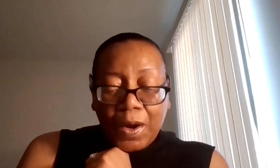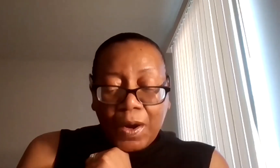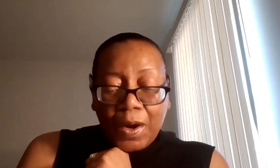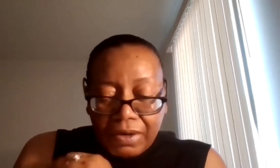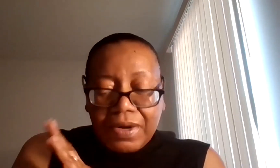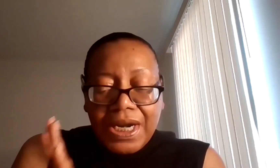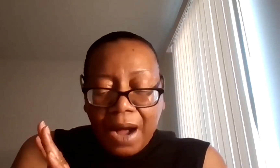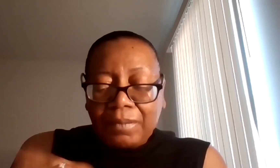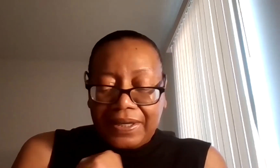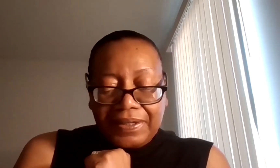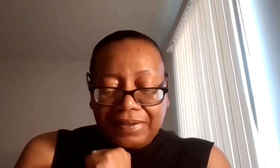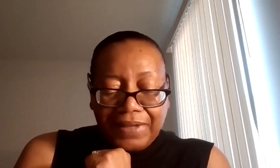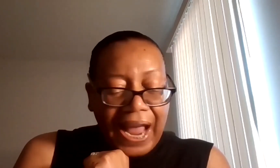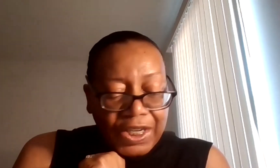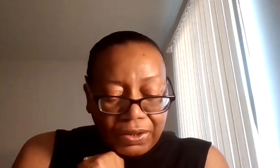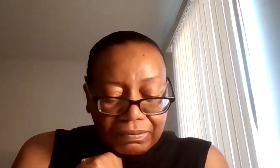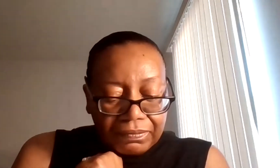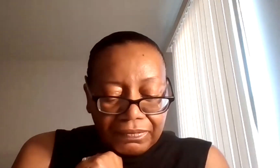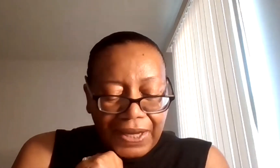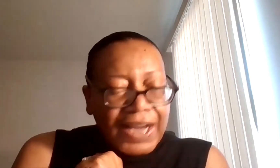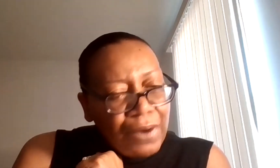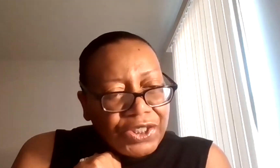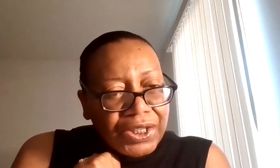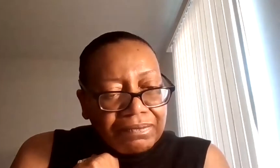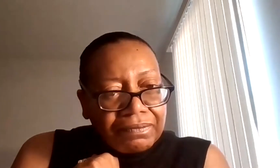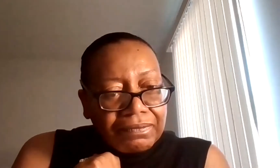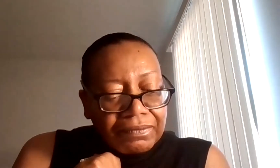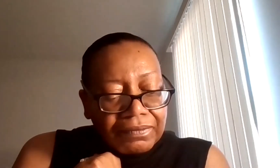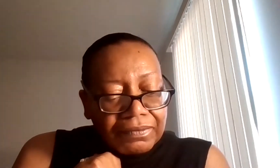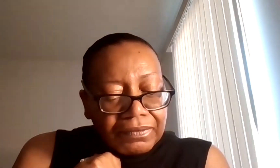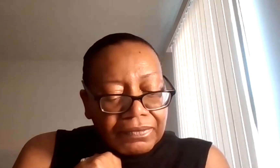emotional numbness, anger, and aggression.